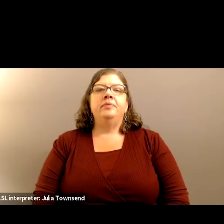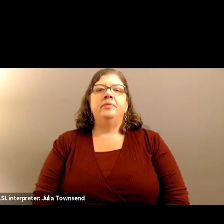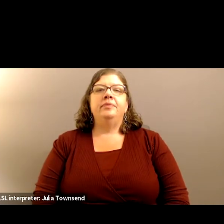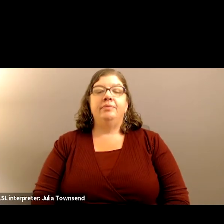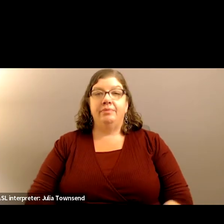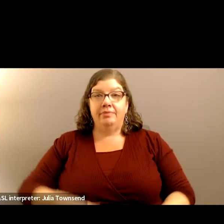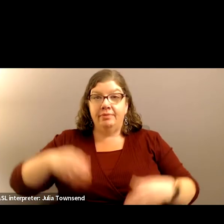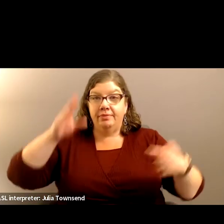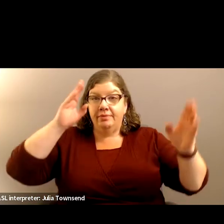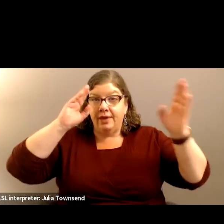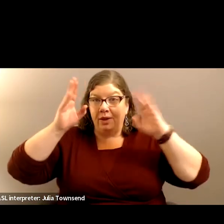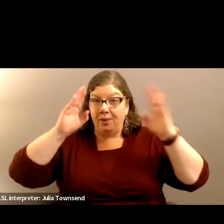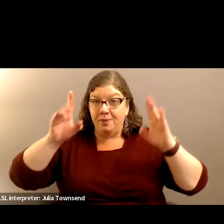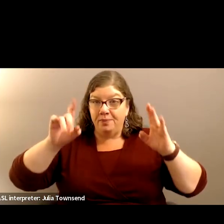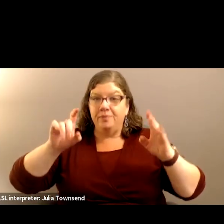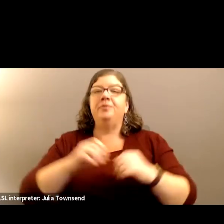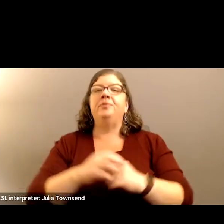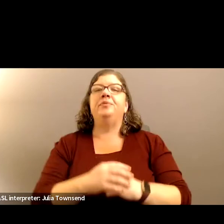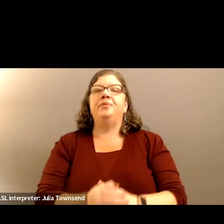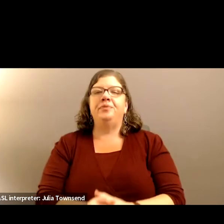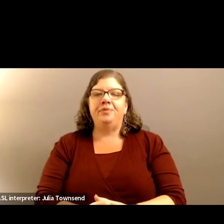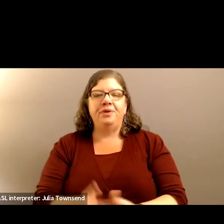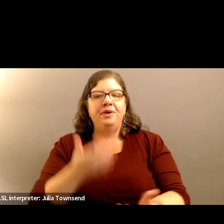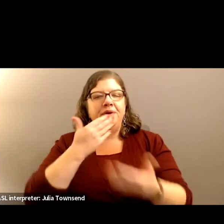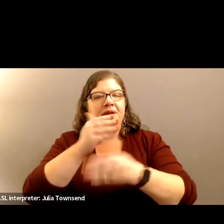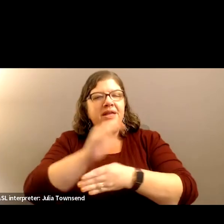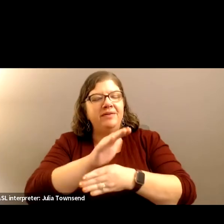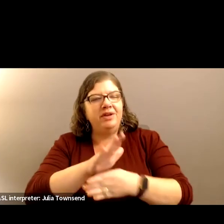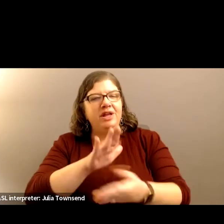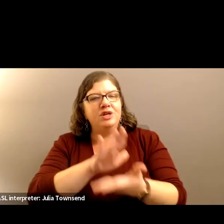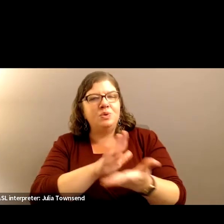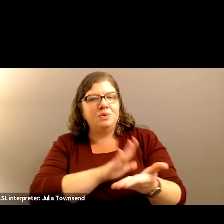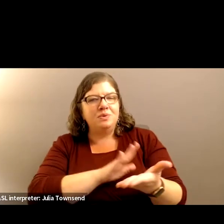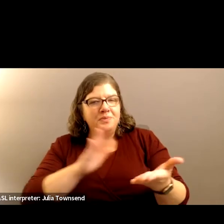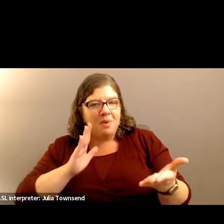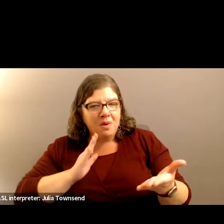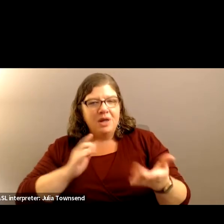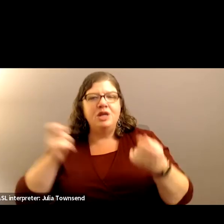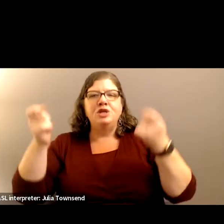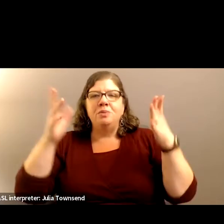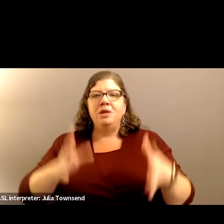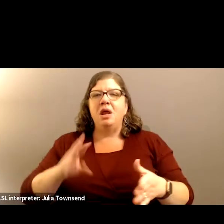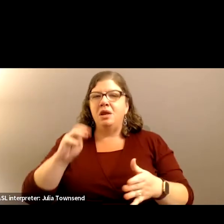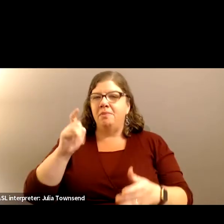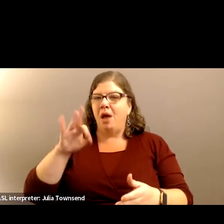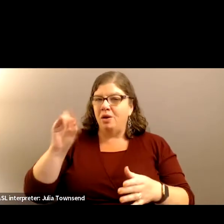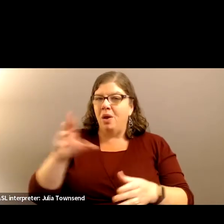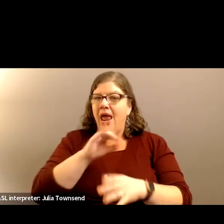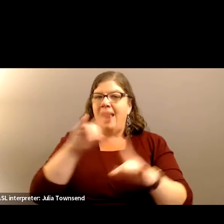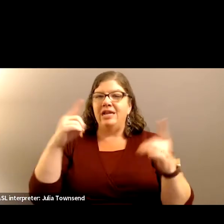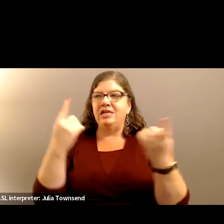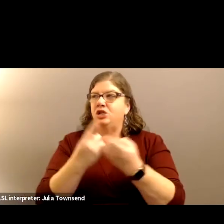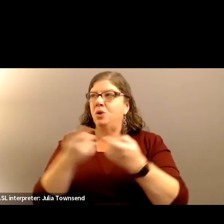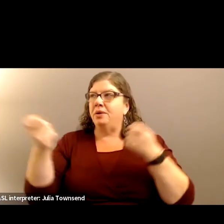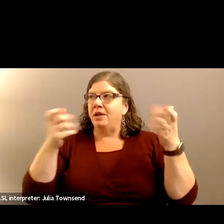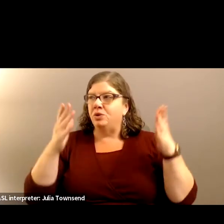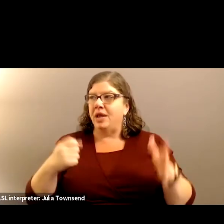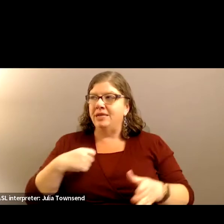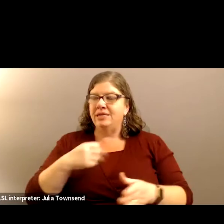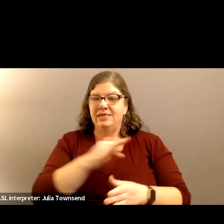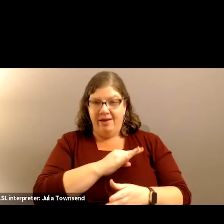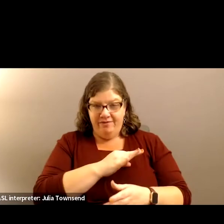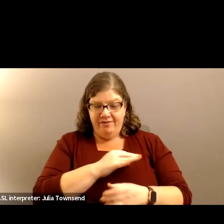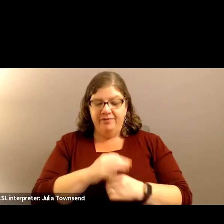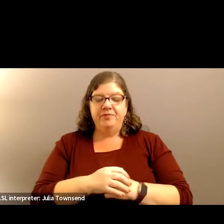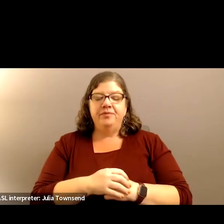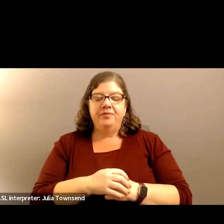Hello. Okay. Good evening, school board members, Superintendent Maldonado, and district administrative staff.